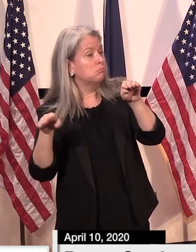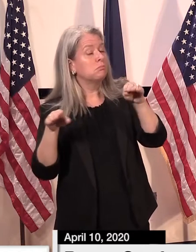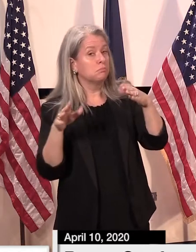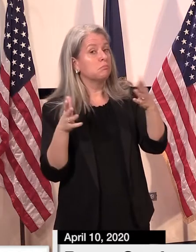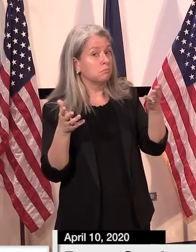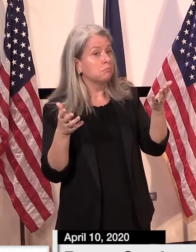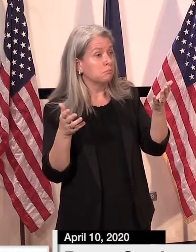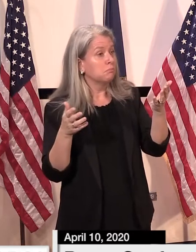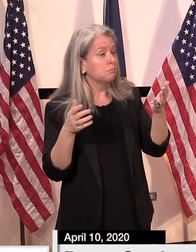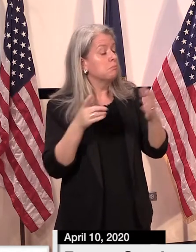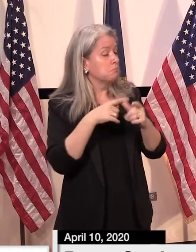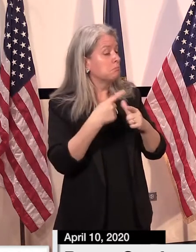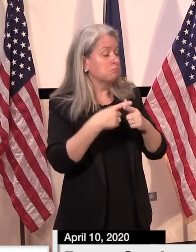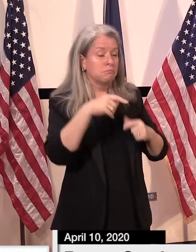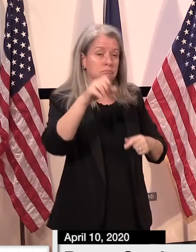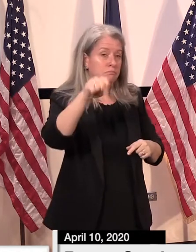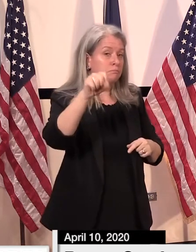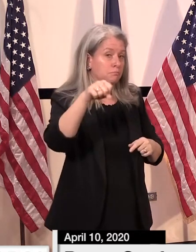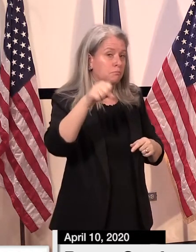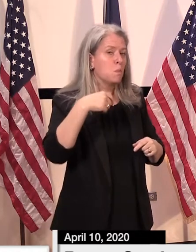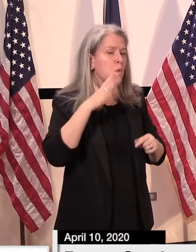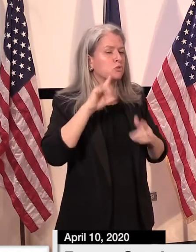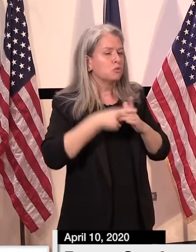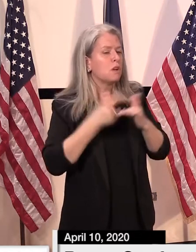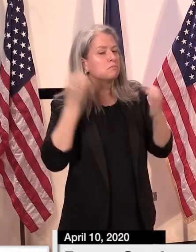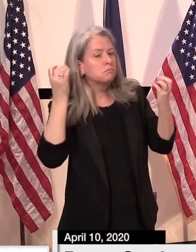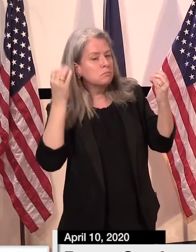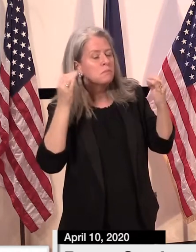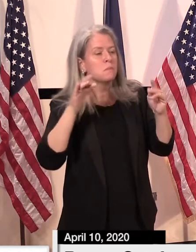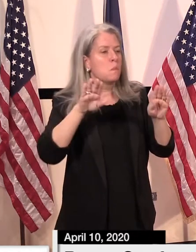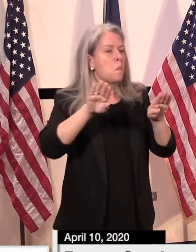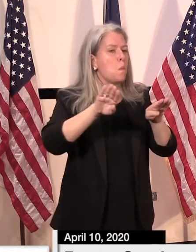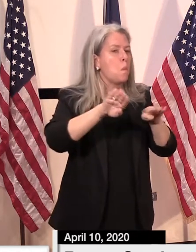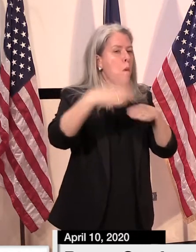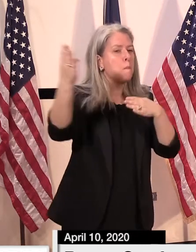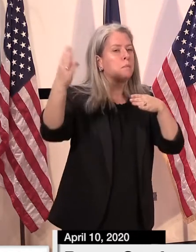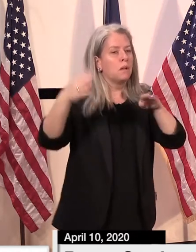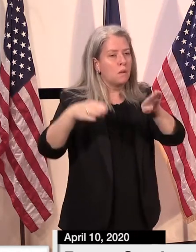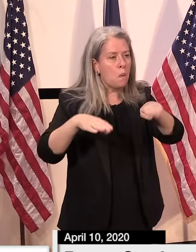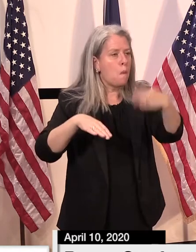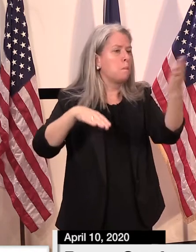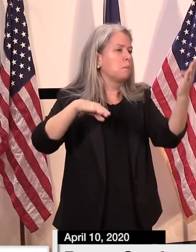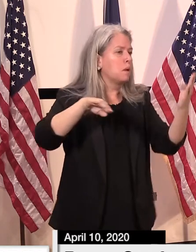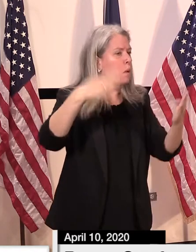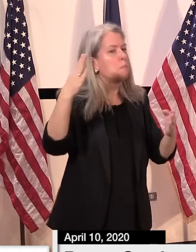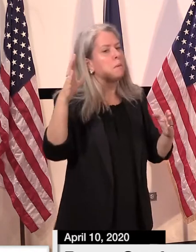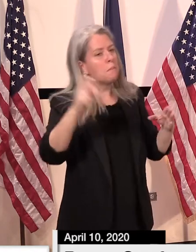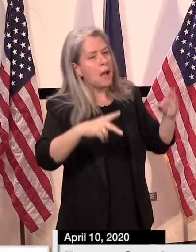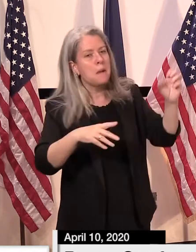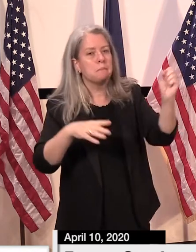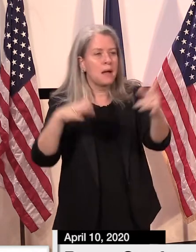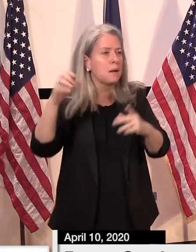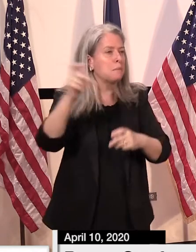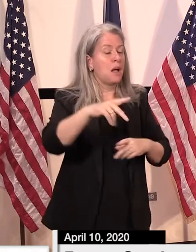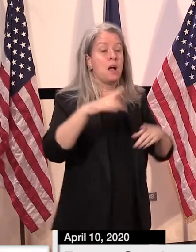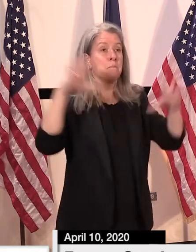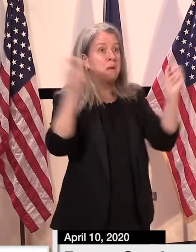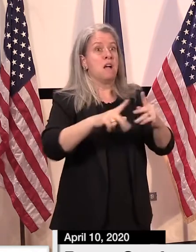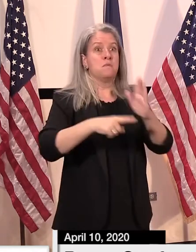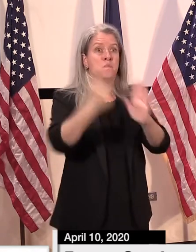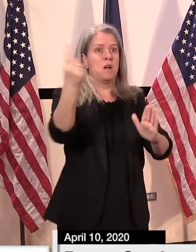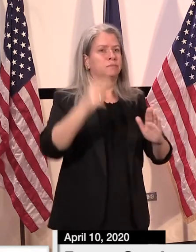and then starts declining, that's when we start opening the spigot. And as I said, a quarter turn at a time